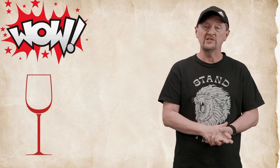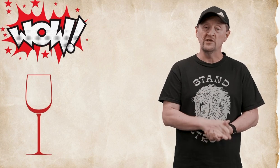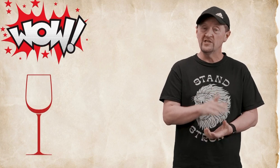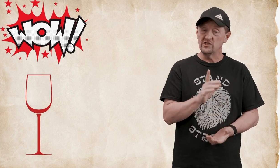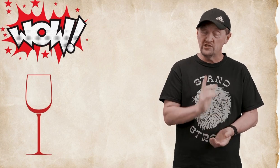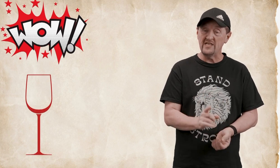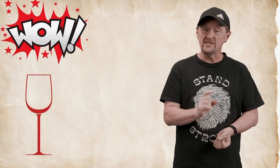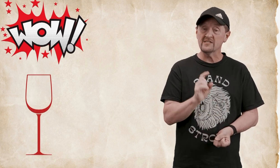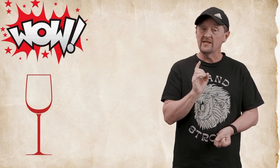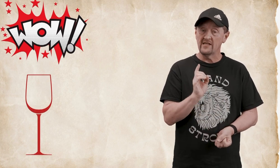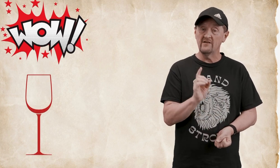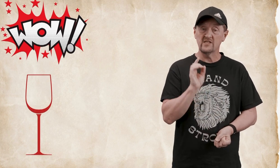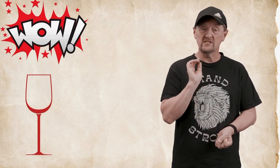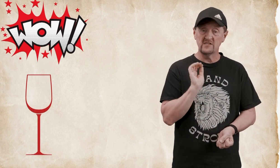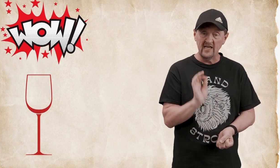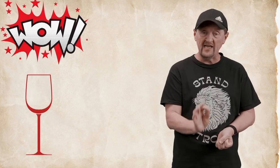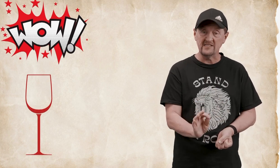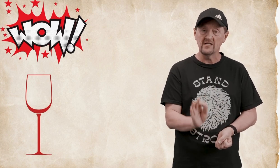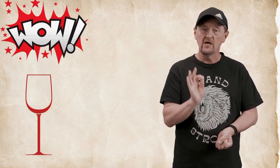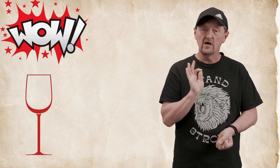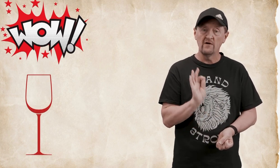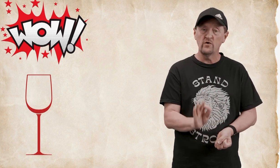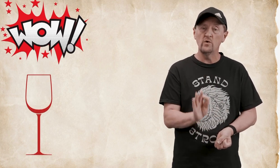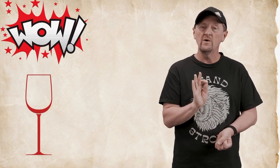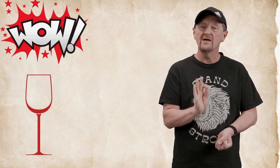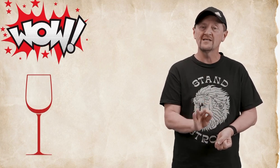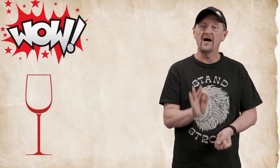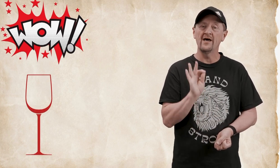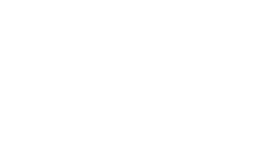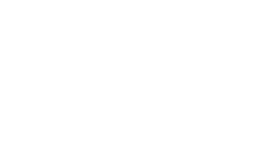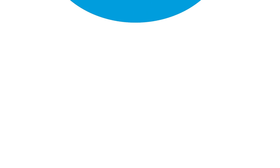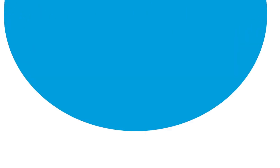Jesus gives us a taste of who God is